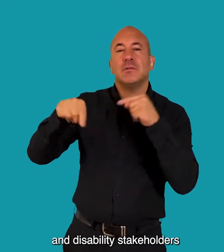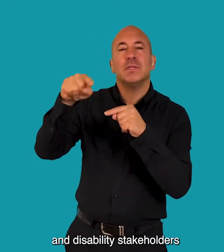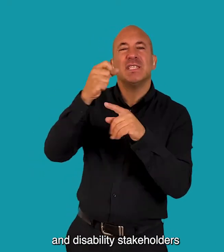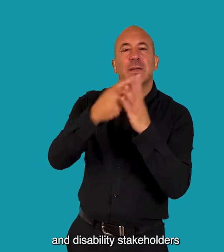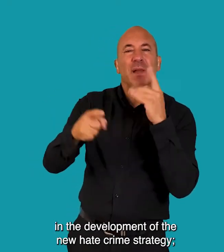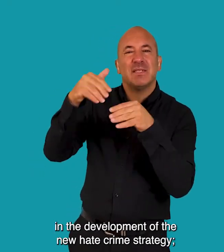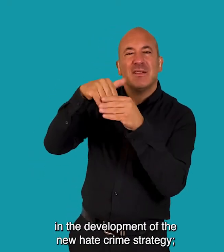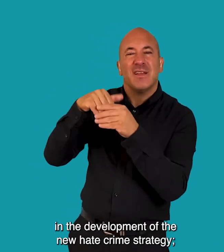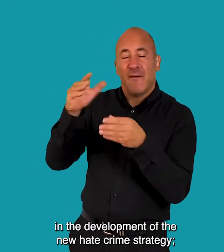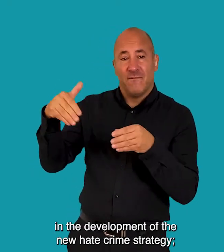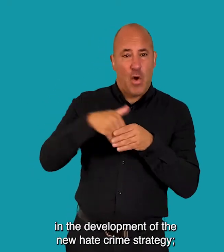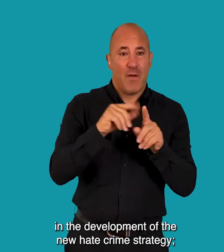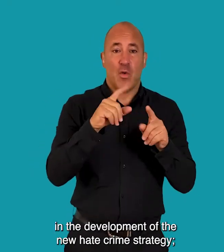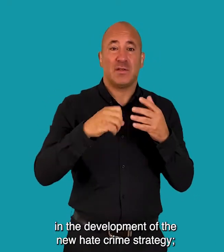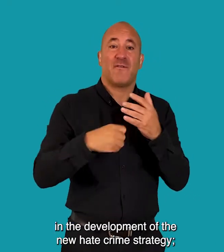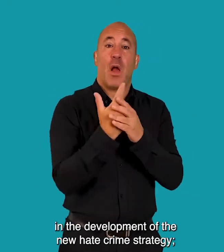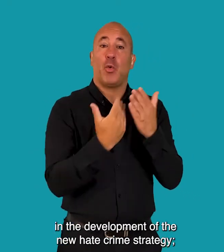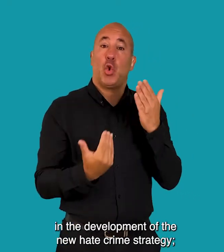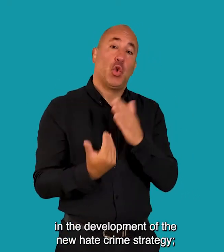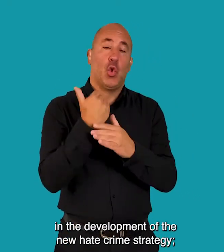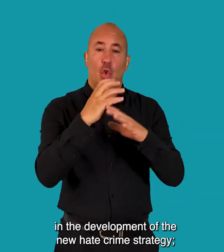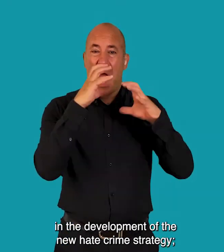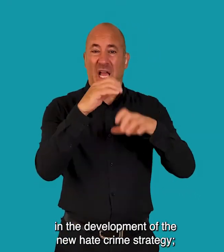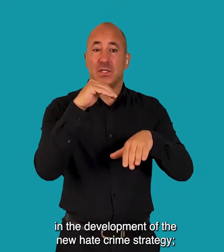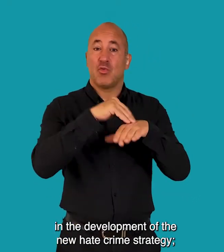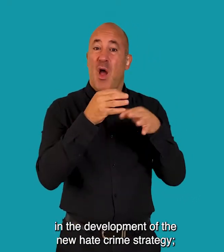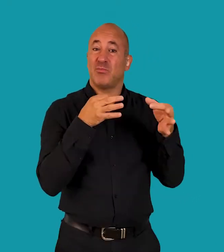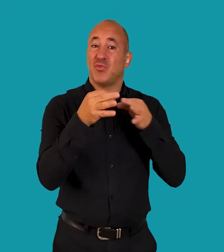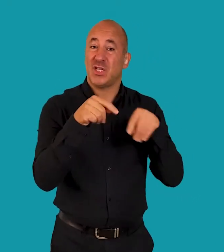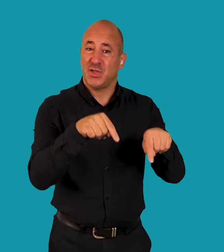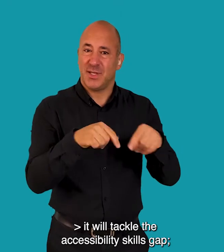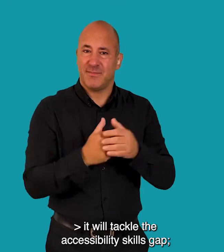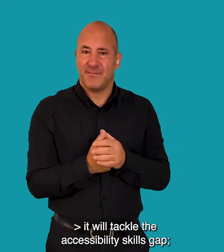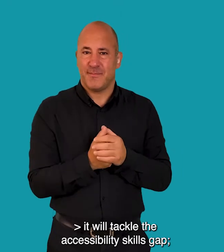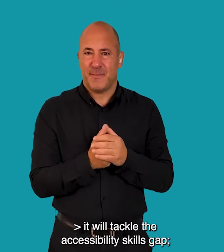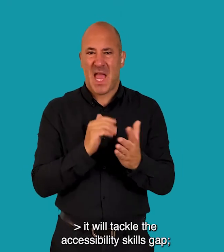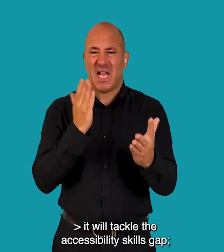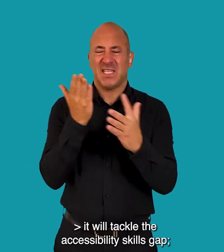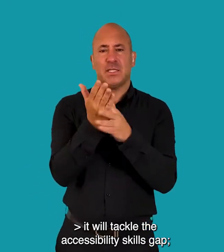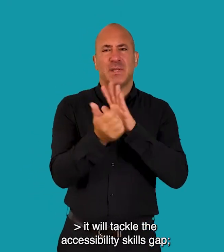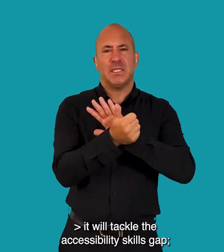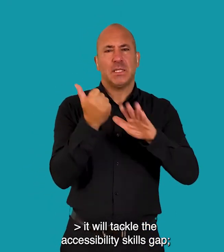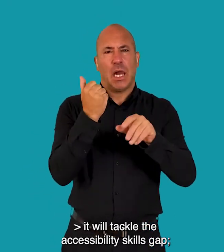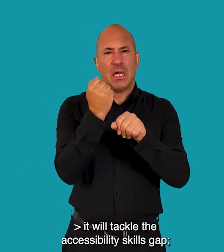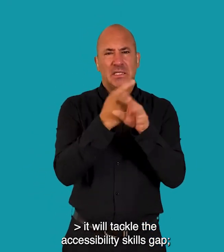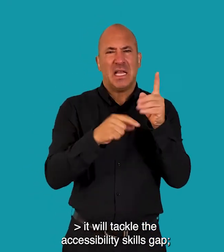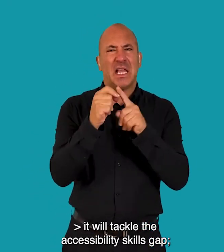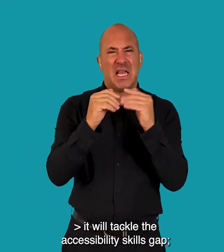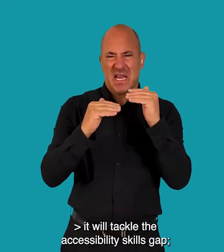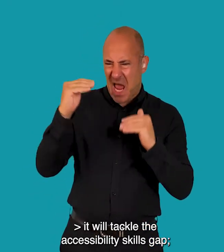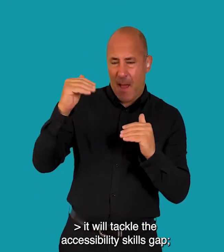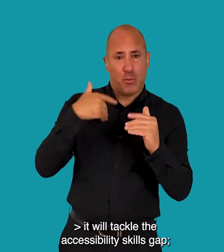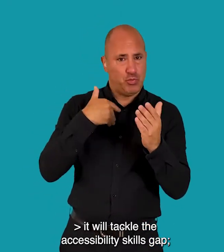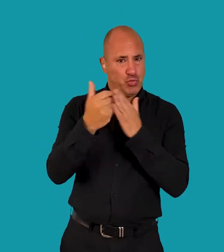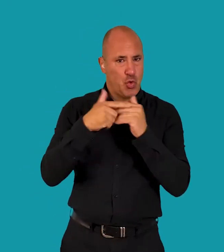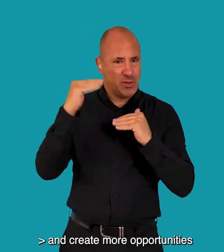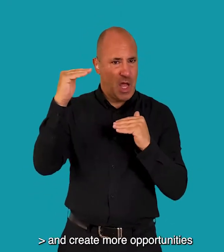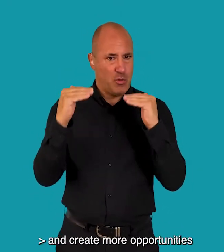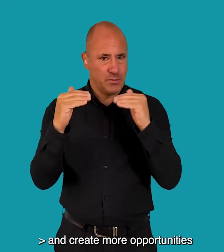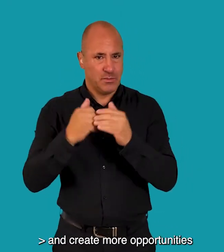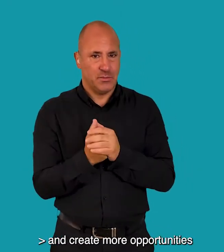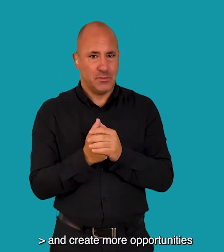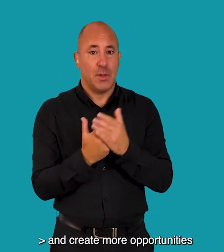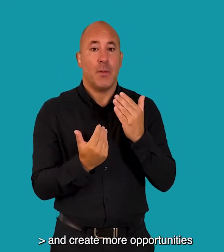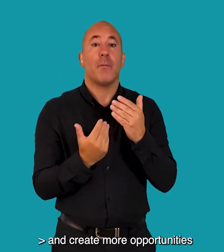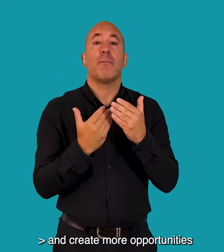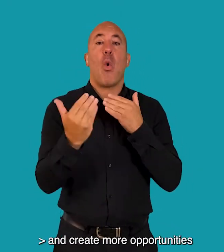stakeholders in the development of the new hate crime strategy It will tackle the accessibility skills gap And